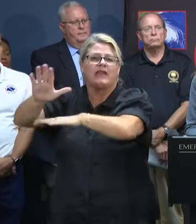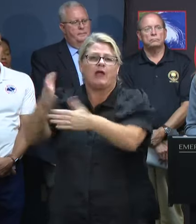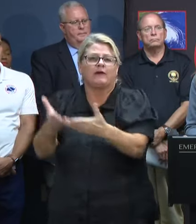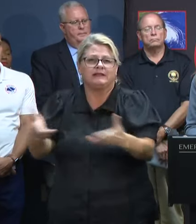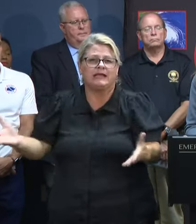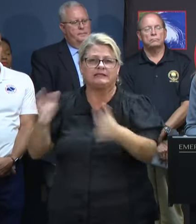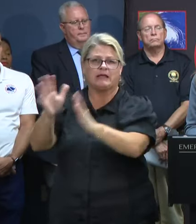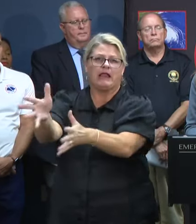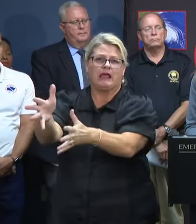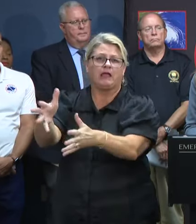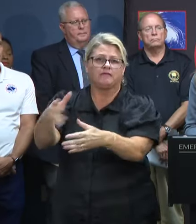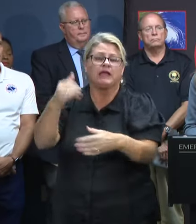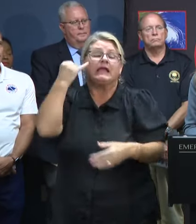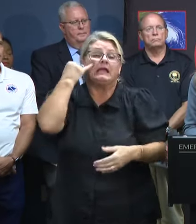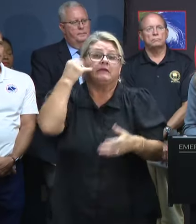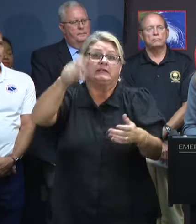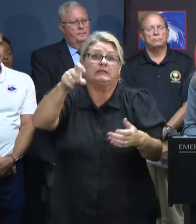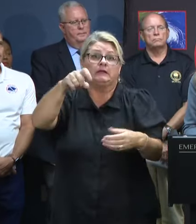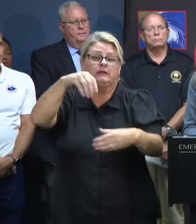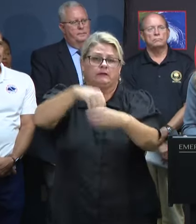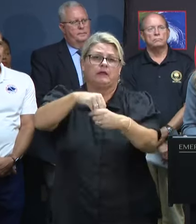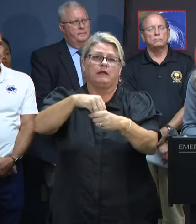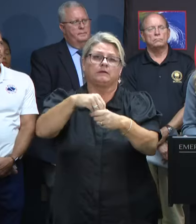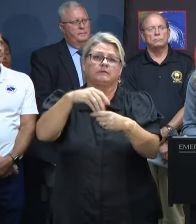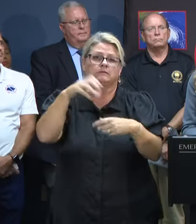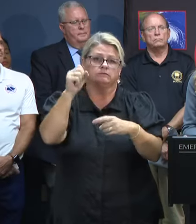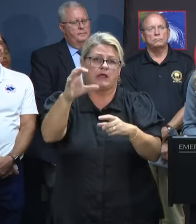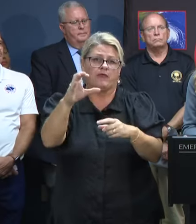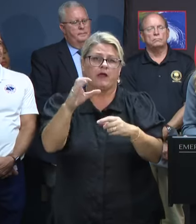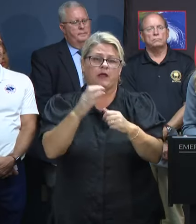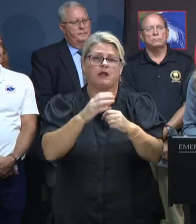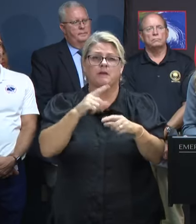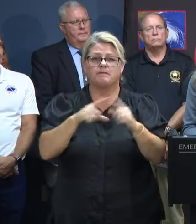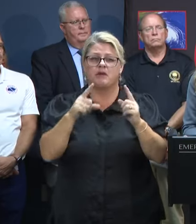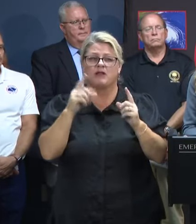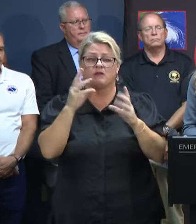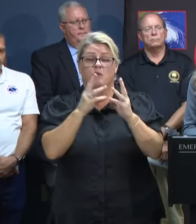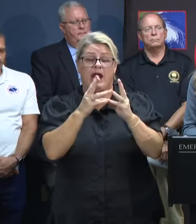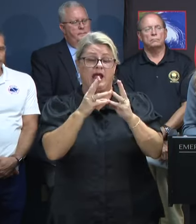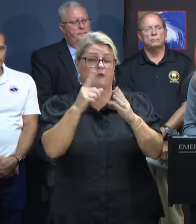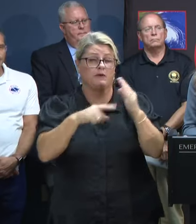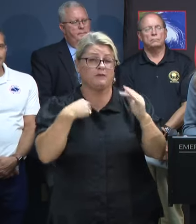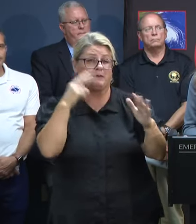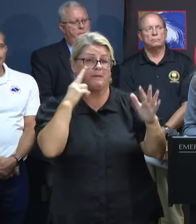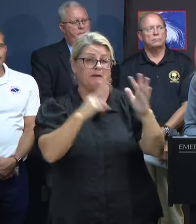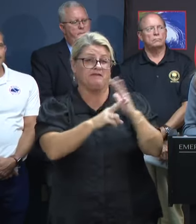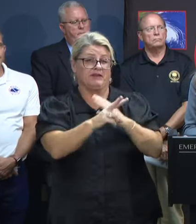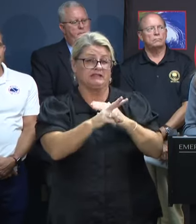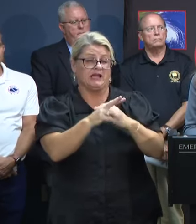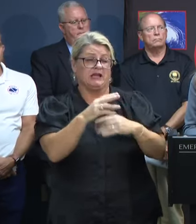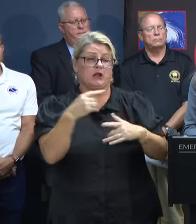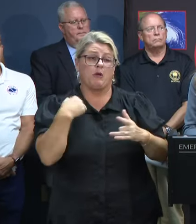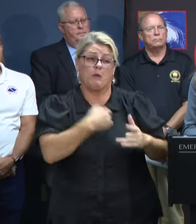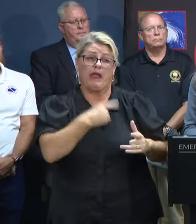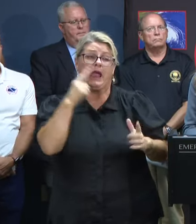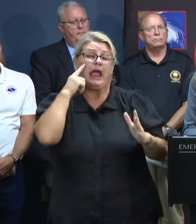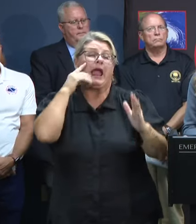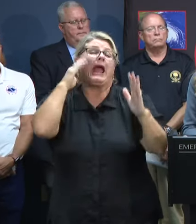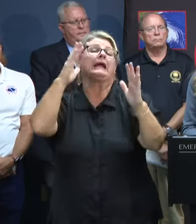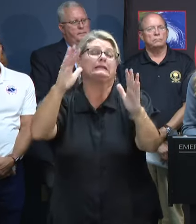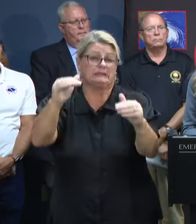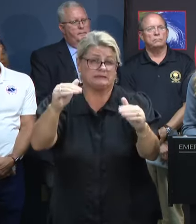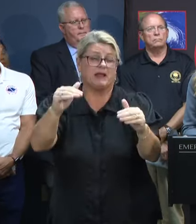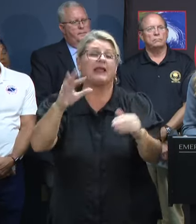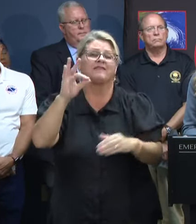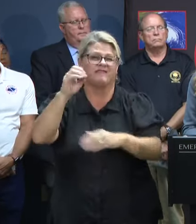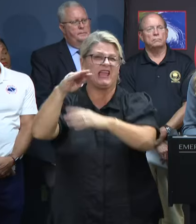respond throughout the southeast where they might be needed, but given the weather projections currently in South Carolina, we anticipate requesting that